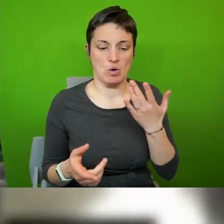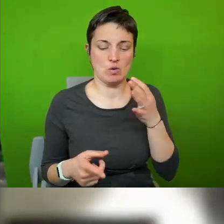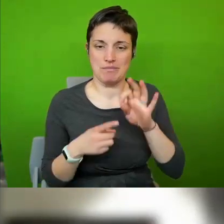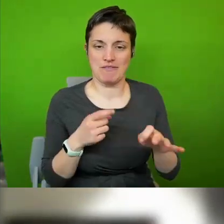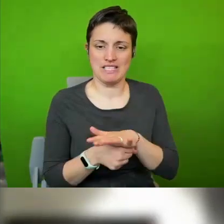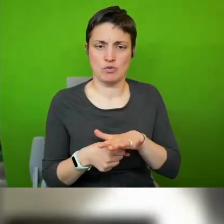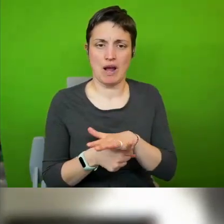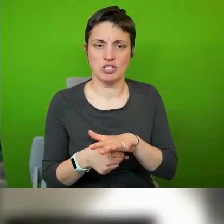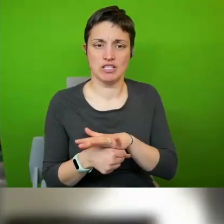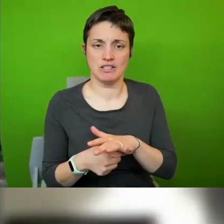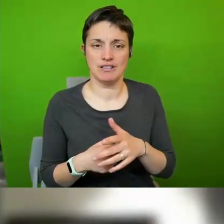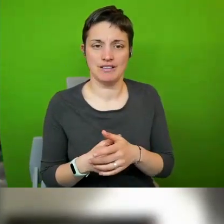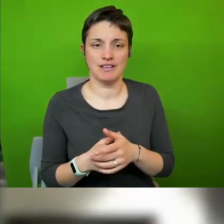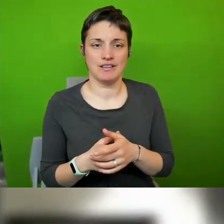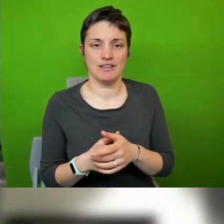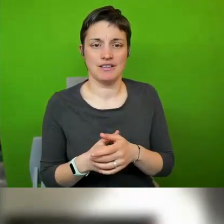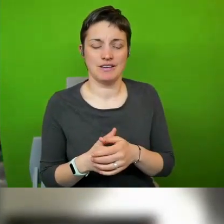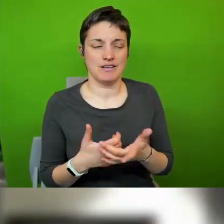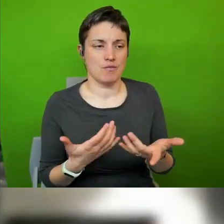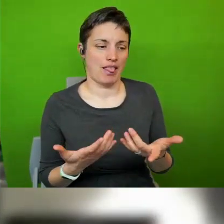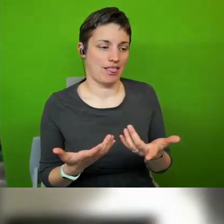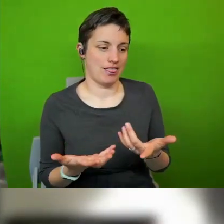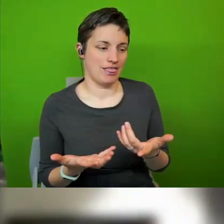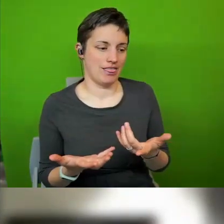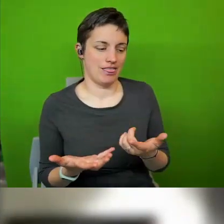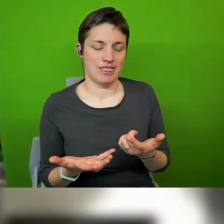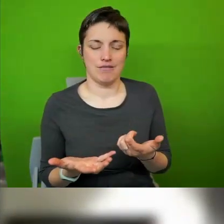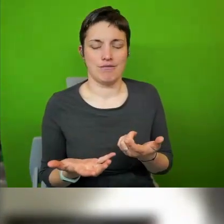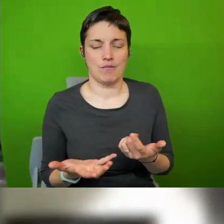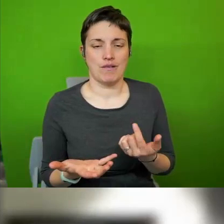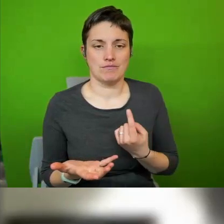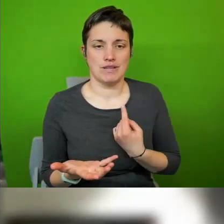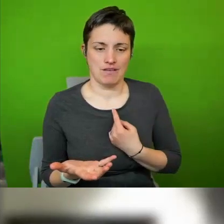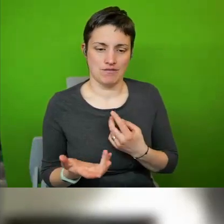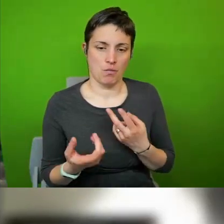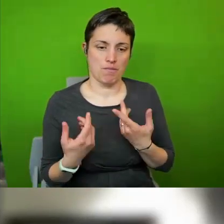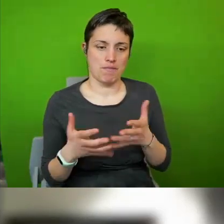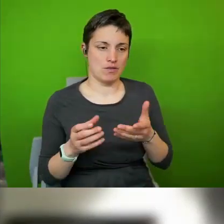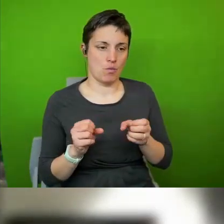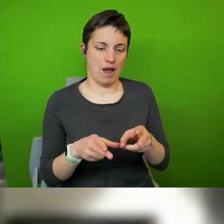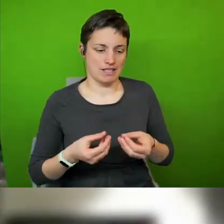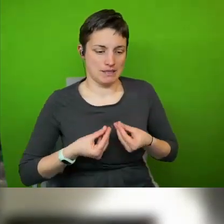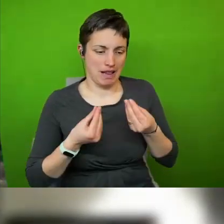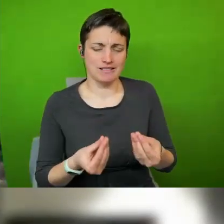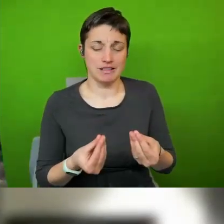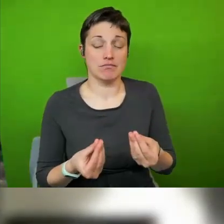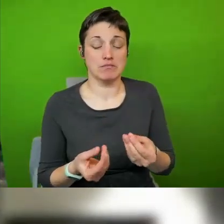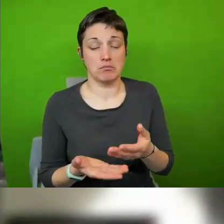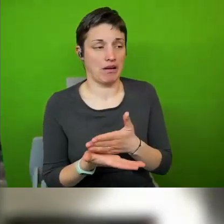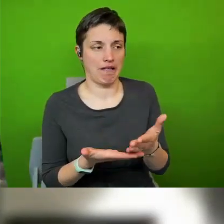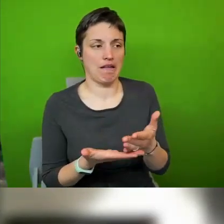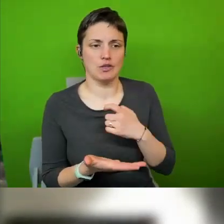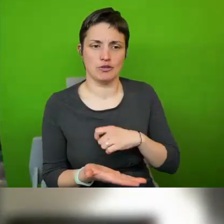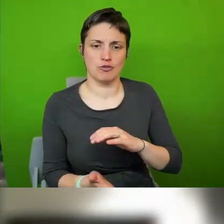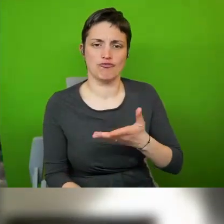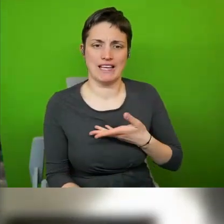framed here looks uh as a very clear-cut case in which uh there is quite some human rights issue attached to